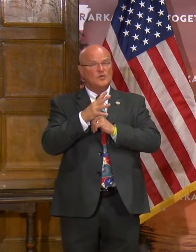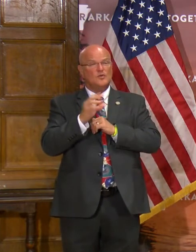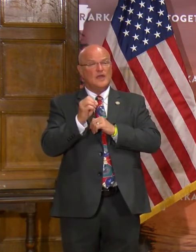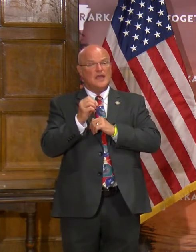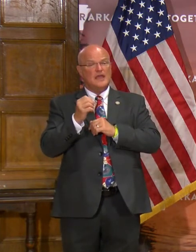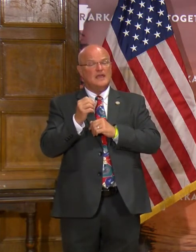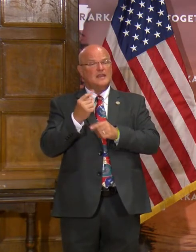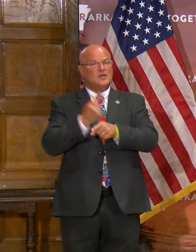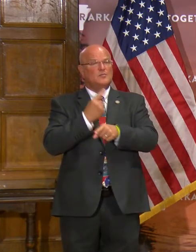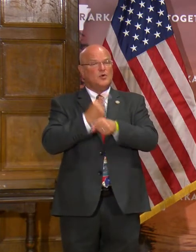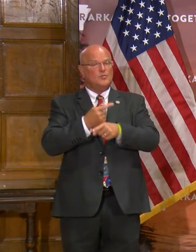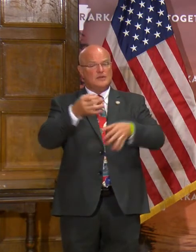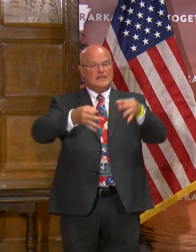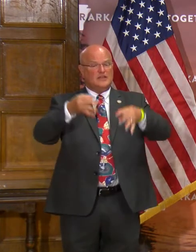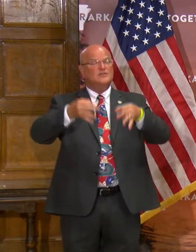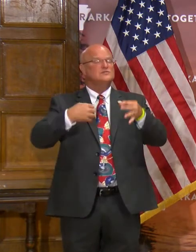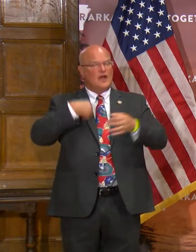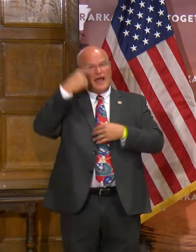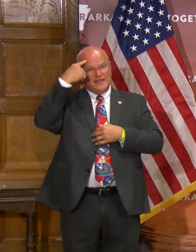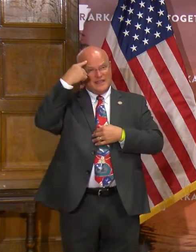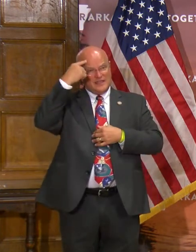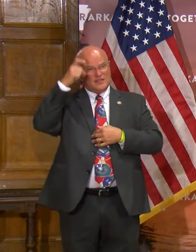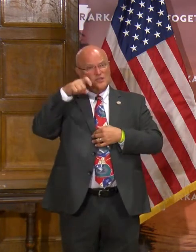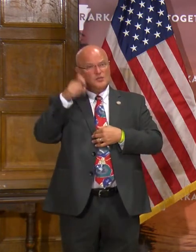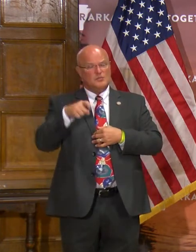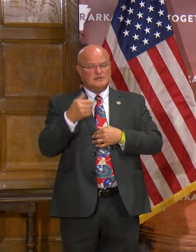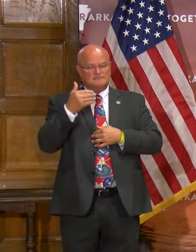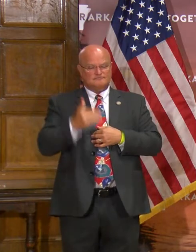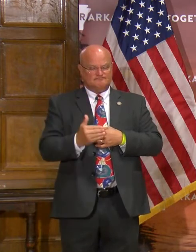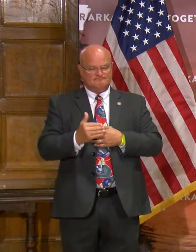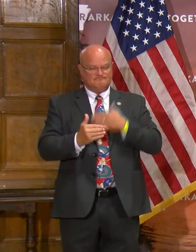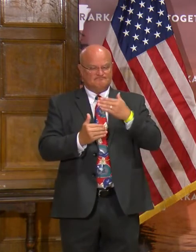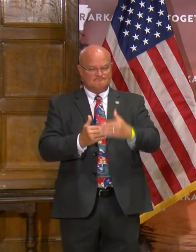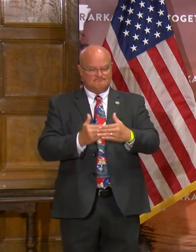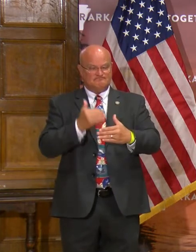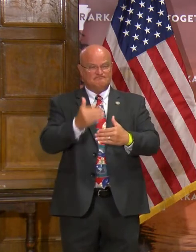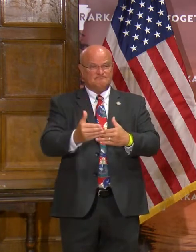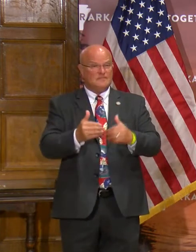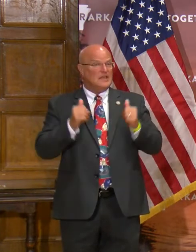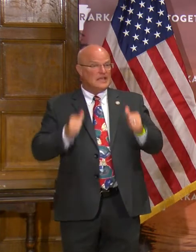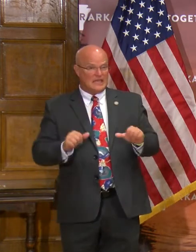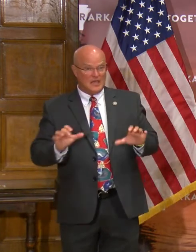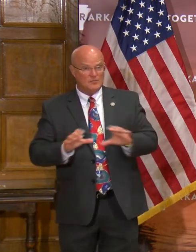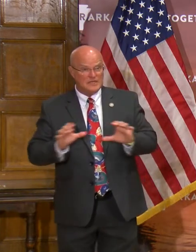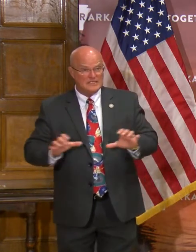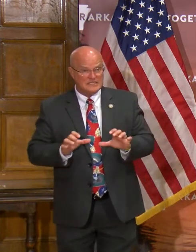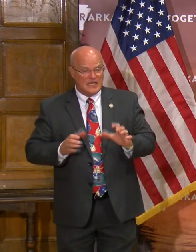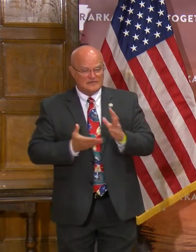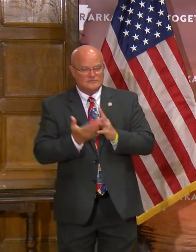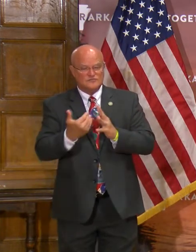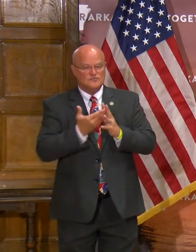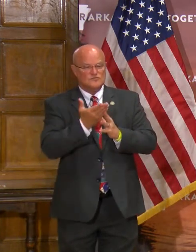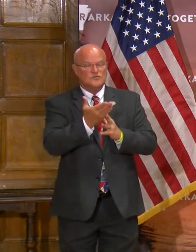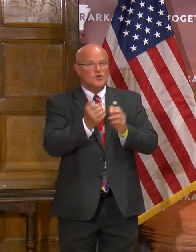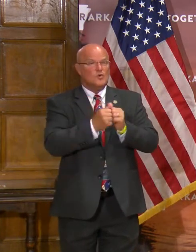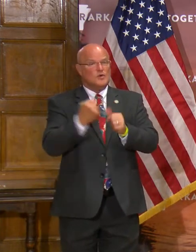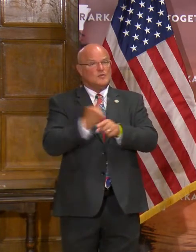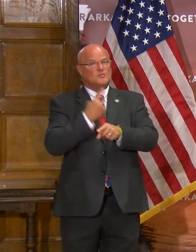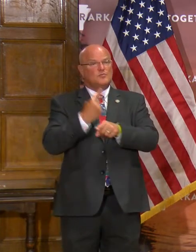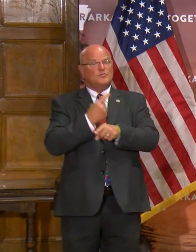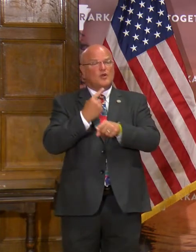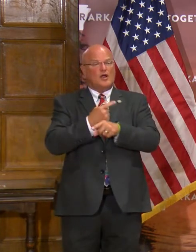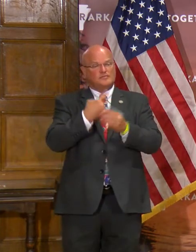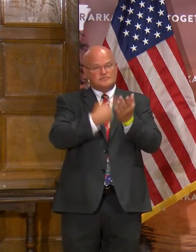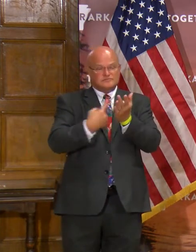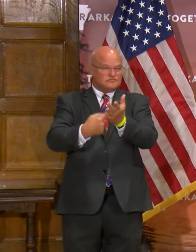appropriate hearings on it. So I think you have to take it a step at a time. If that can be done thoroughly with proper vetting,